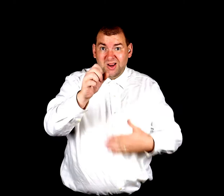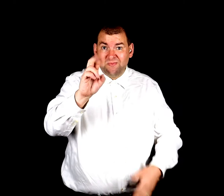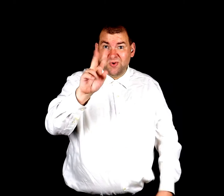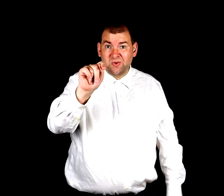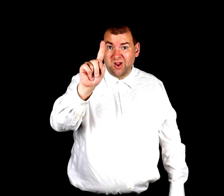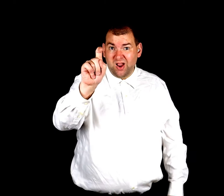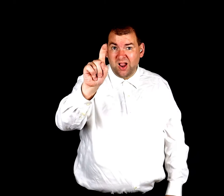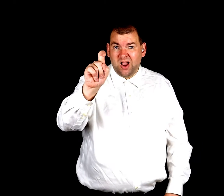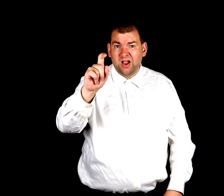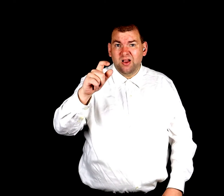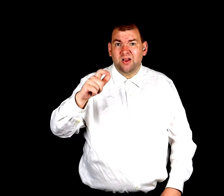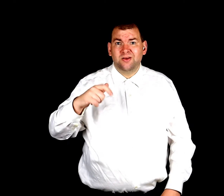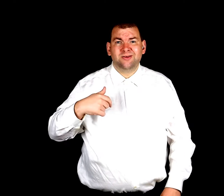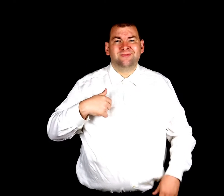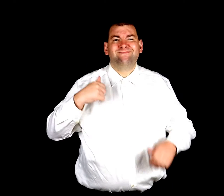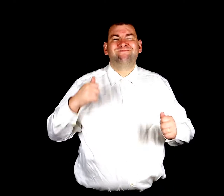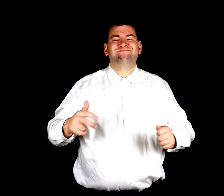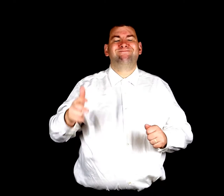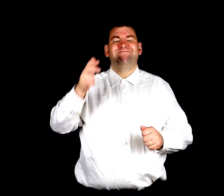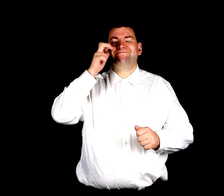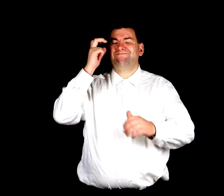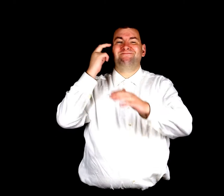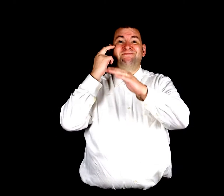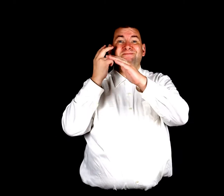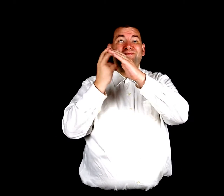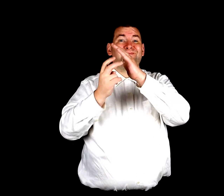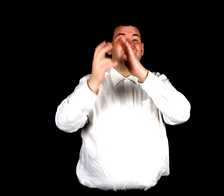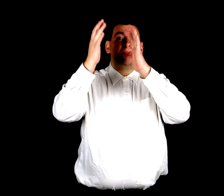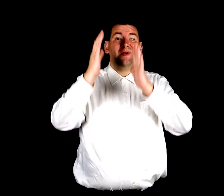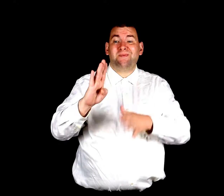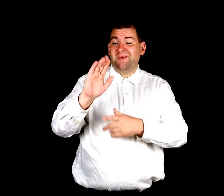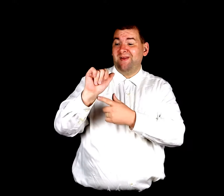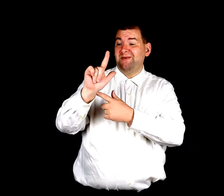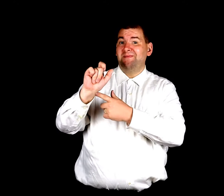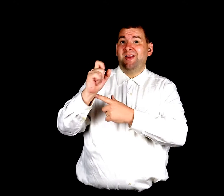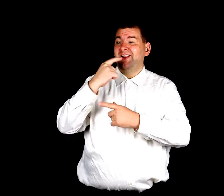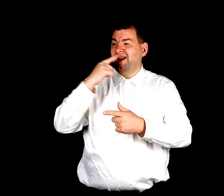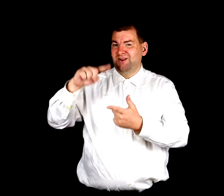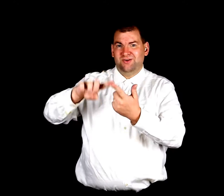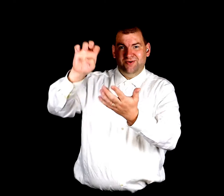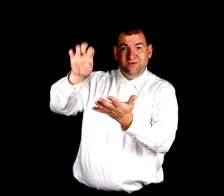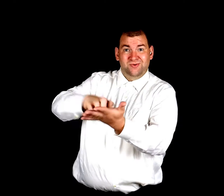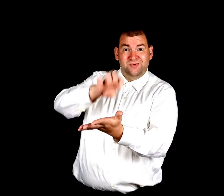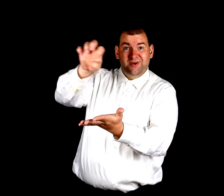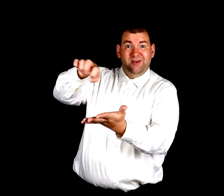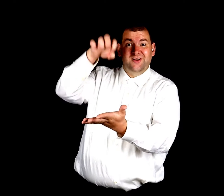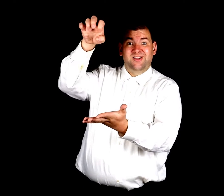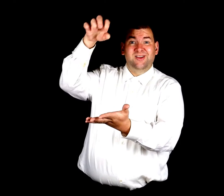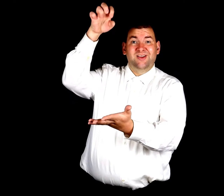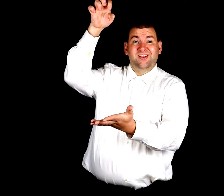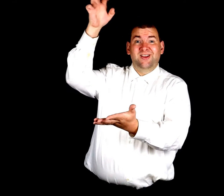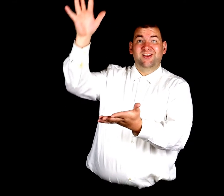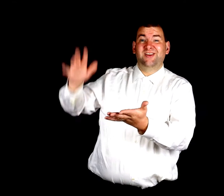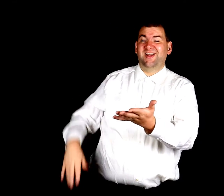you out? I can hear the prophets of Baal say to Elijah